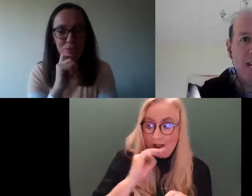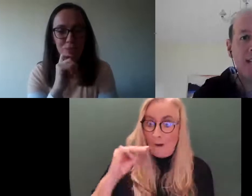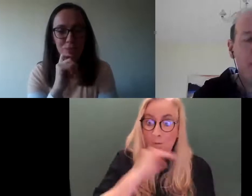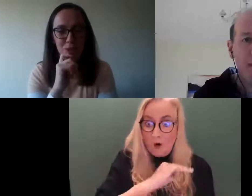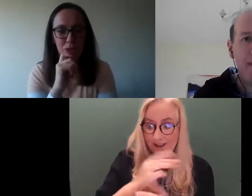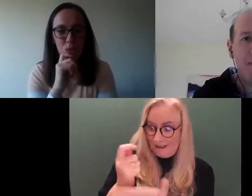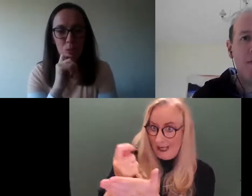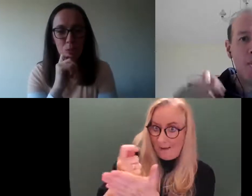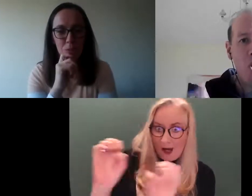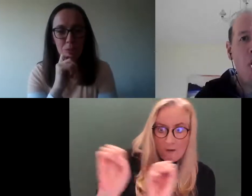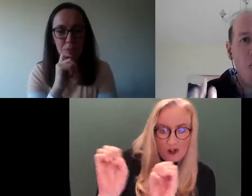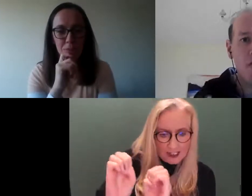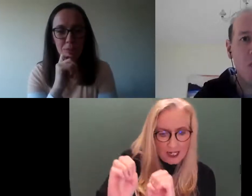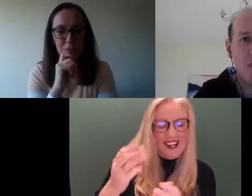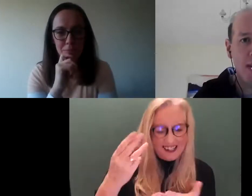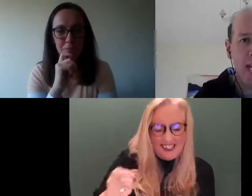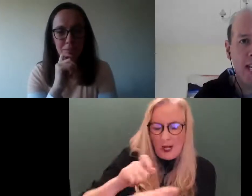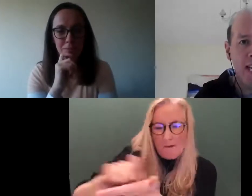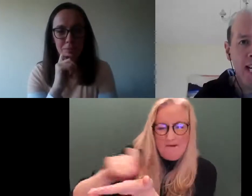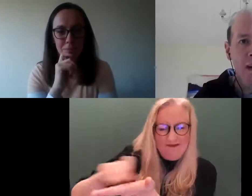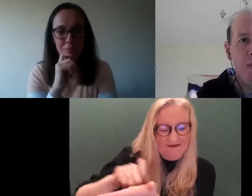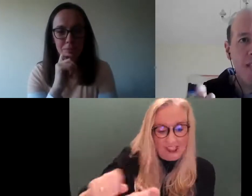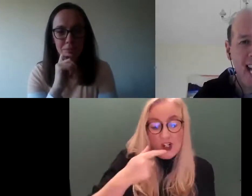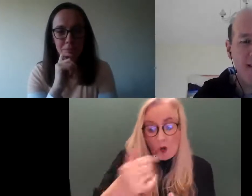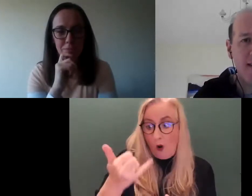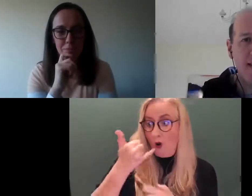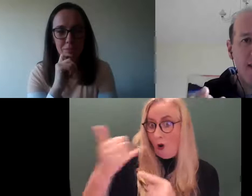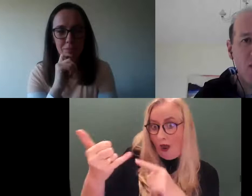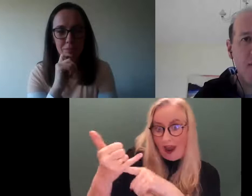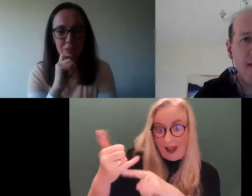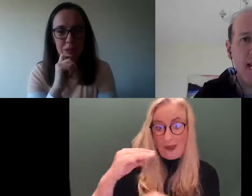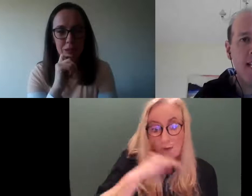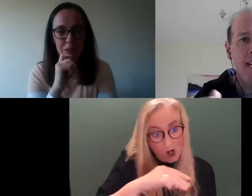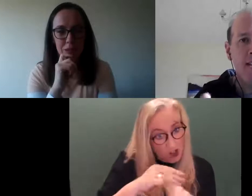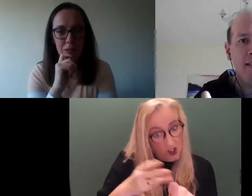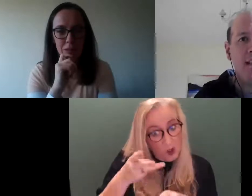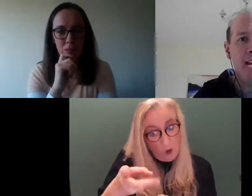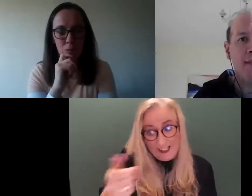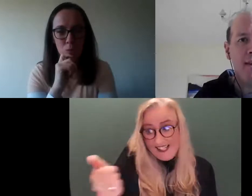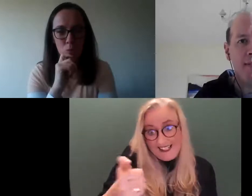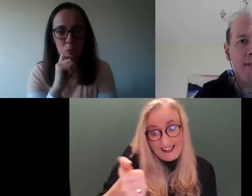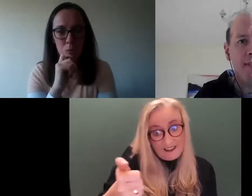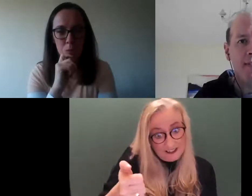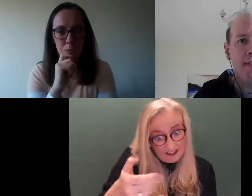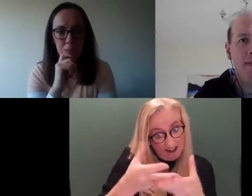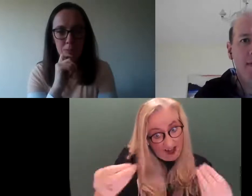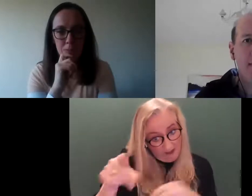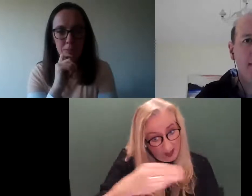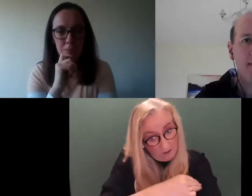it has to be pen and paper. So, the call is the crucial thing. And would the text service then solve that problem?